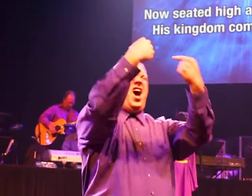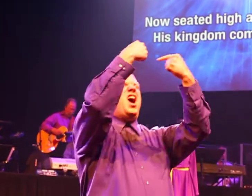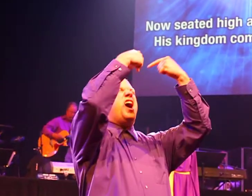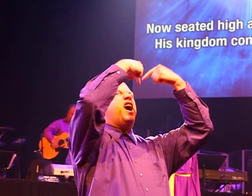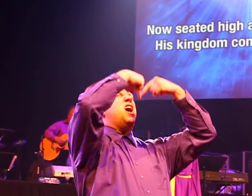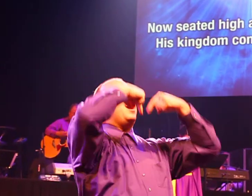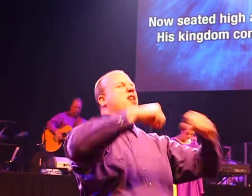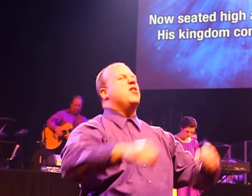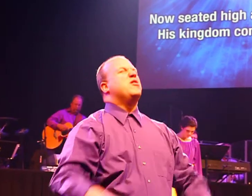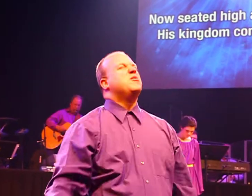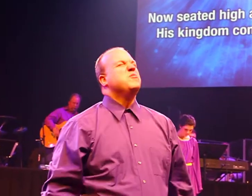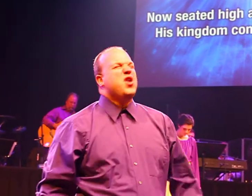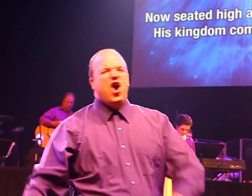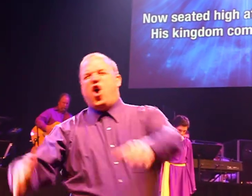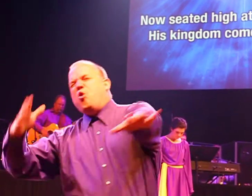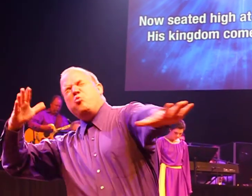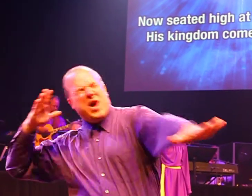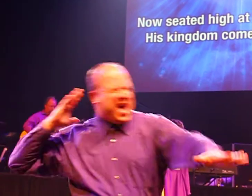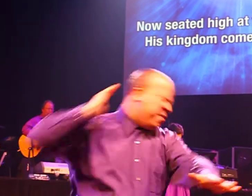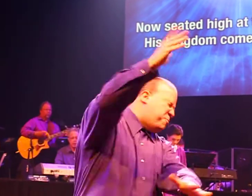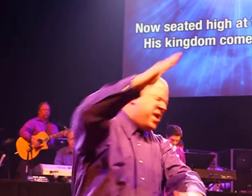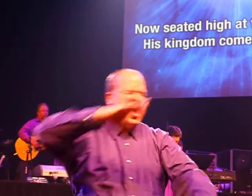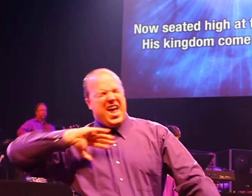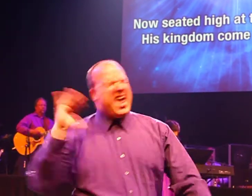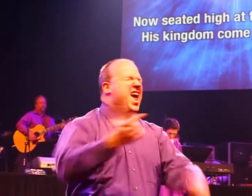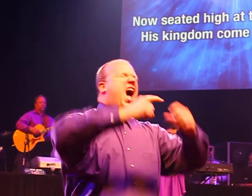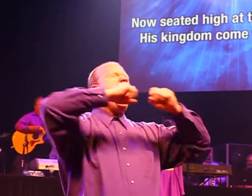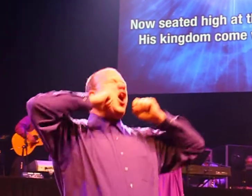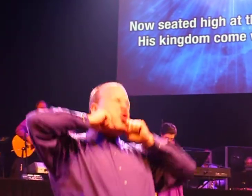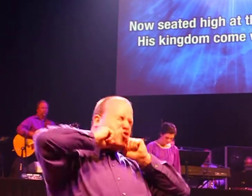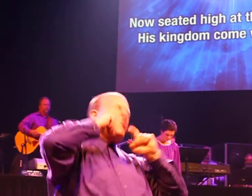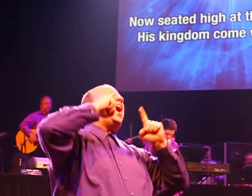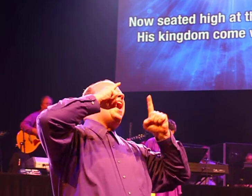power will be your God